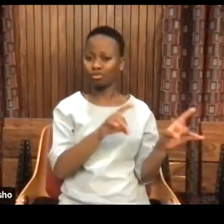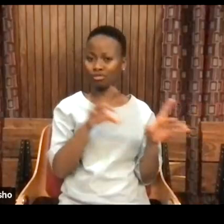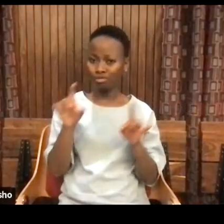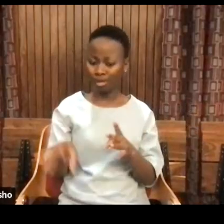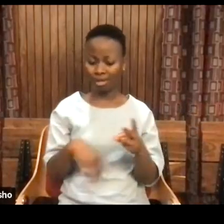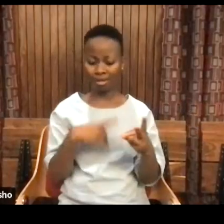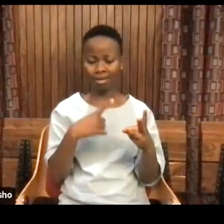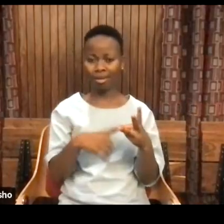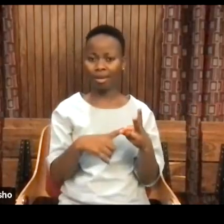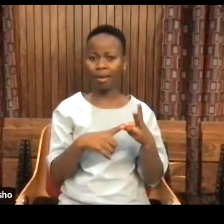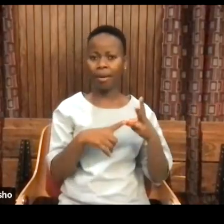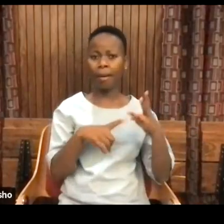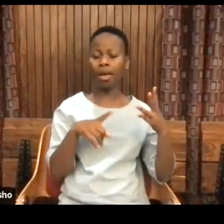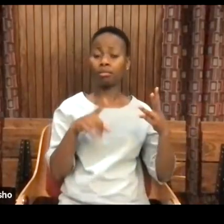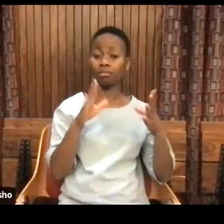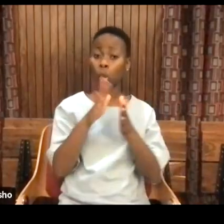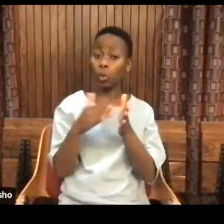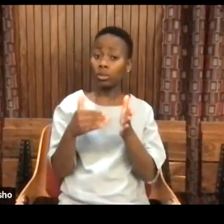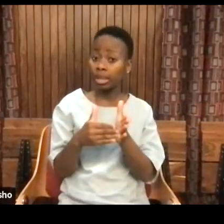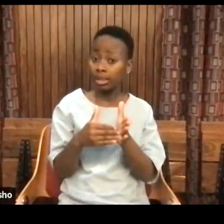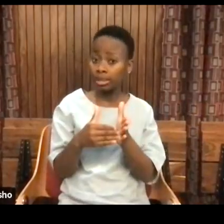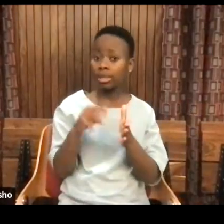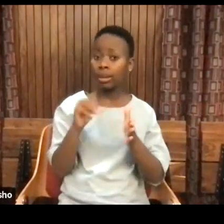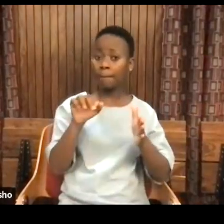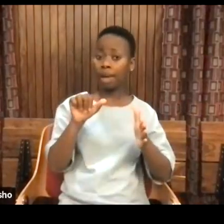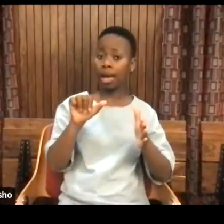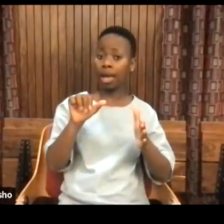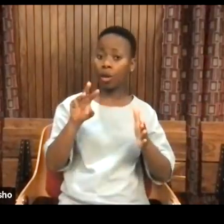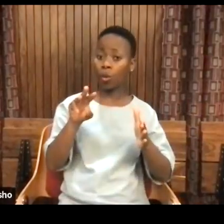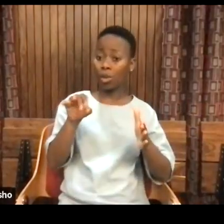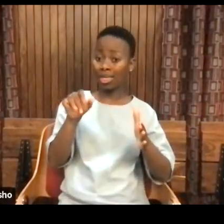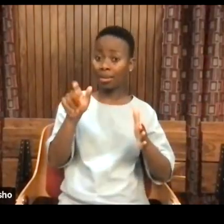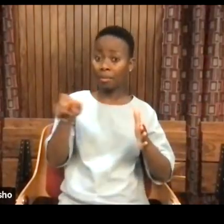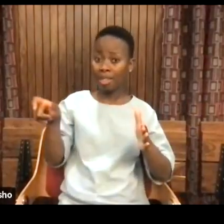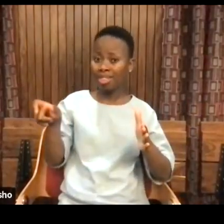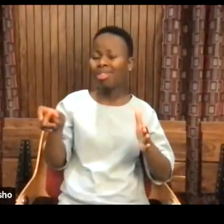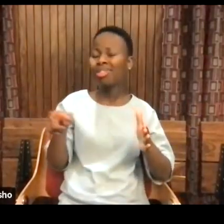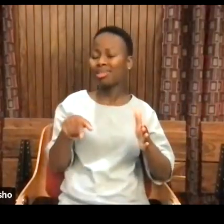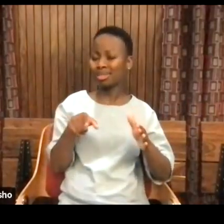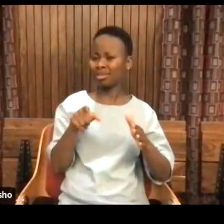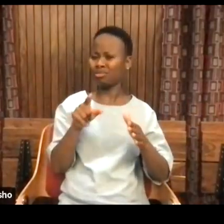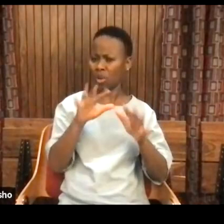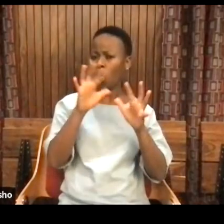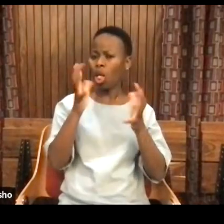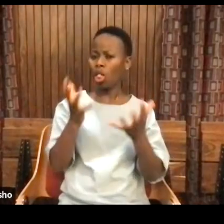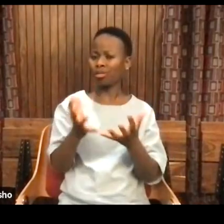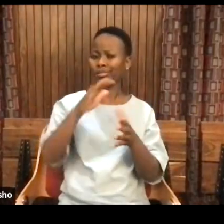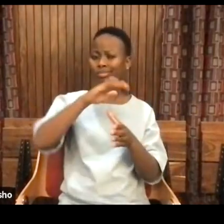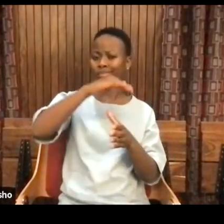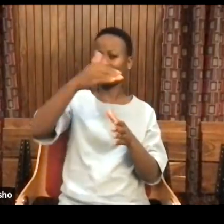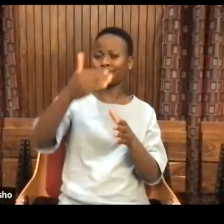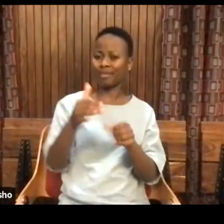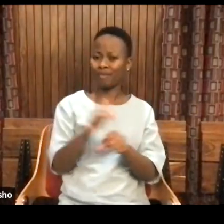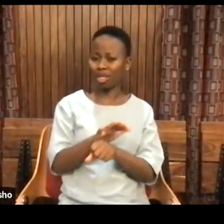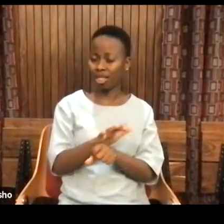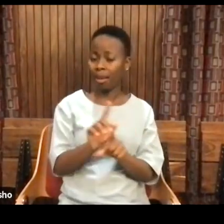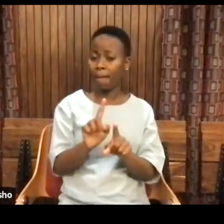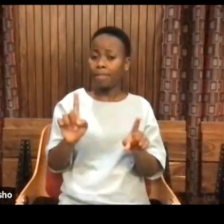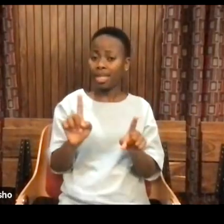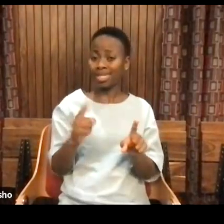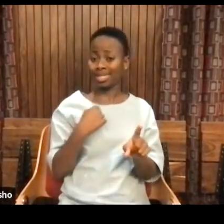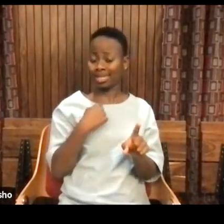to the Maori in New Zealand, to people all across the world. But if we say